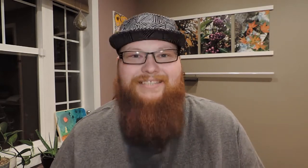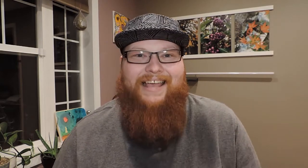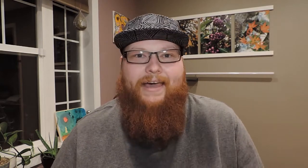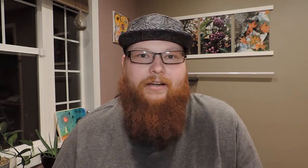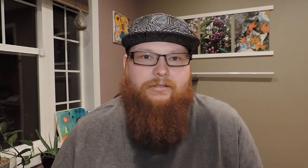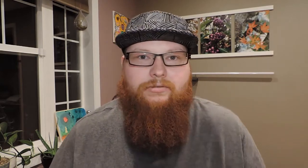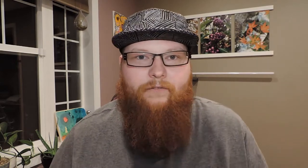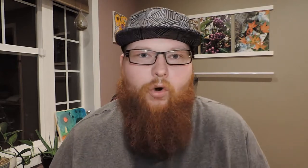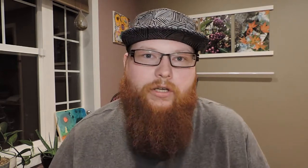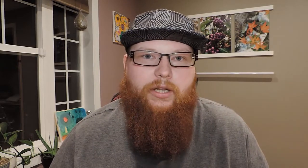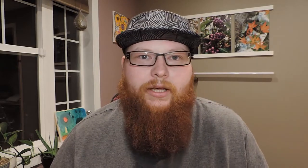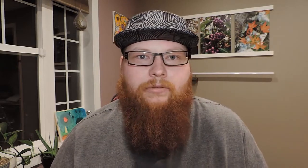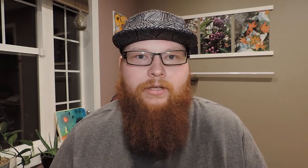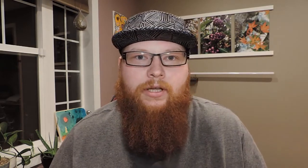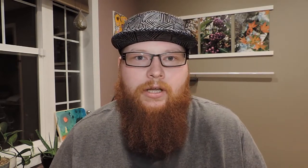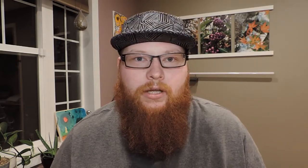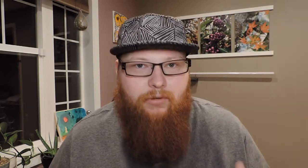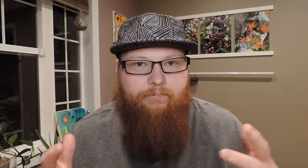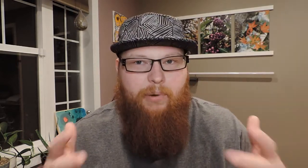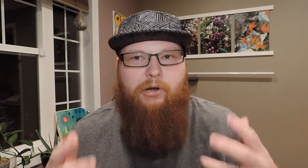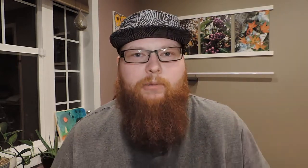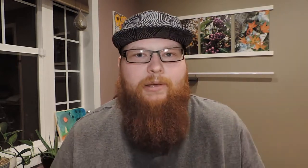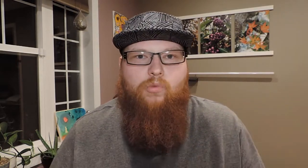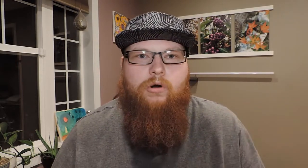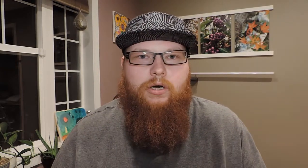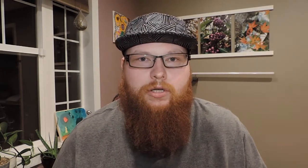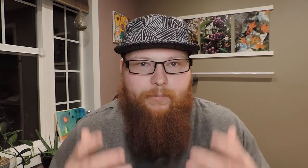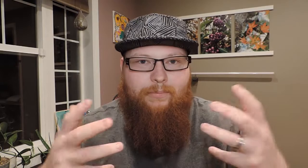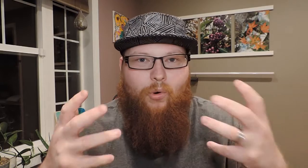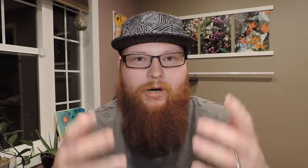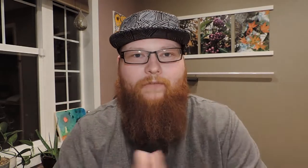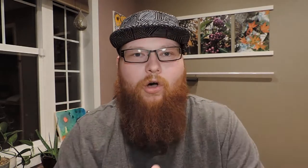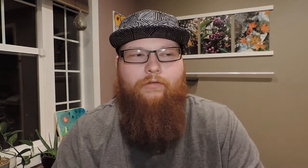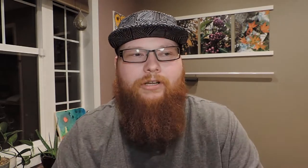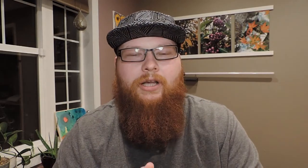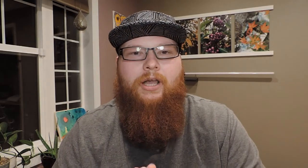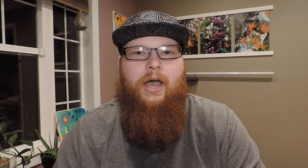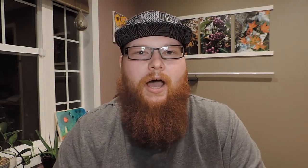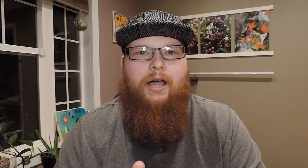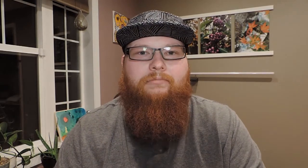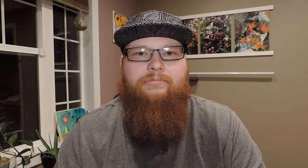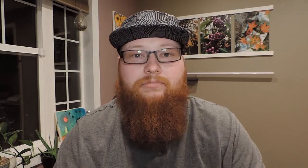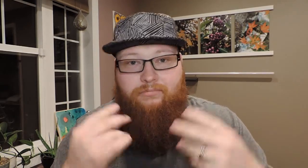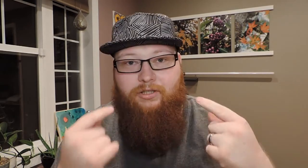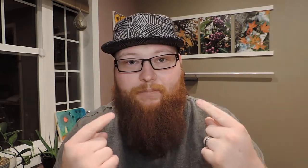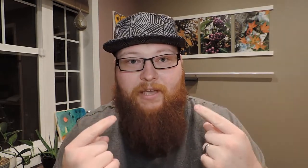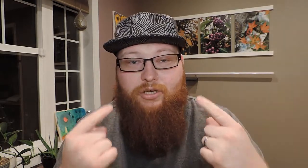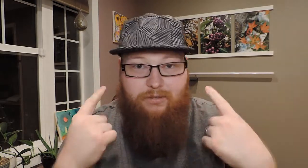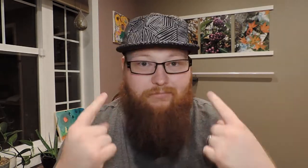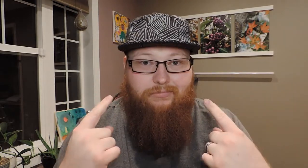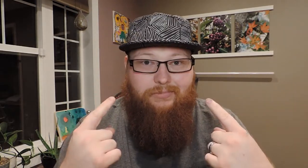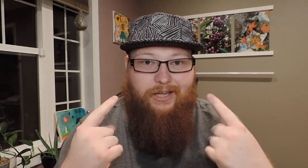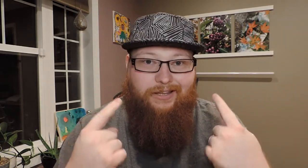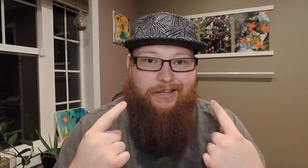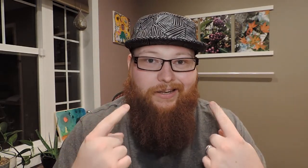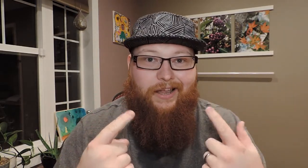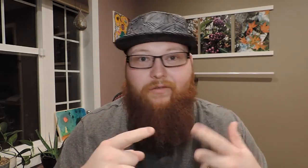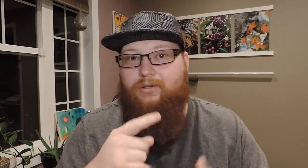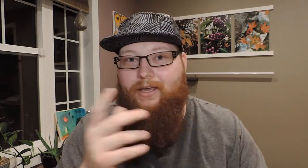it's sad, unfortunately. Parents be more, should be more involved. Um, speech to get to this level